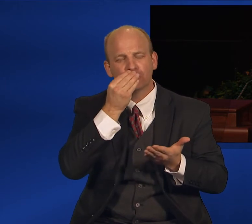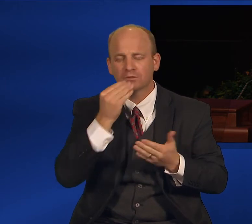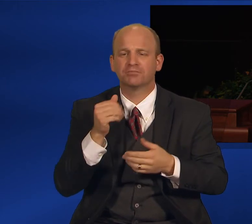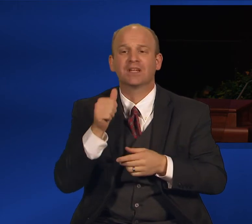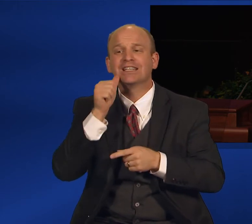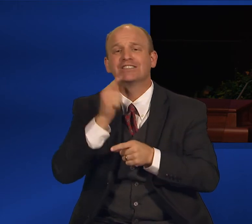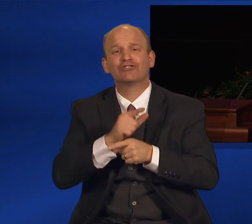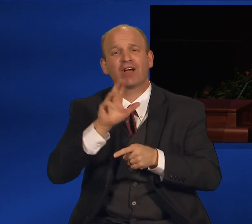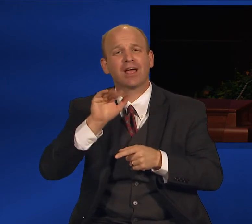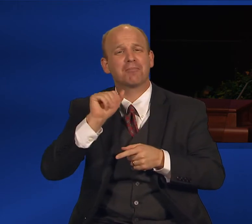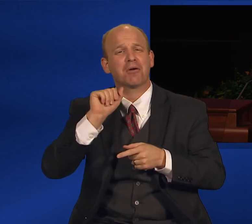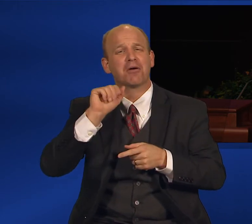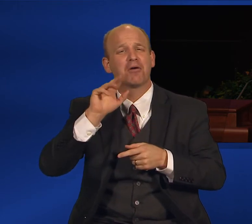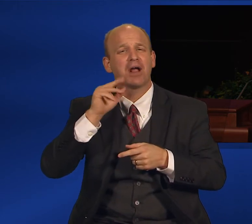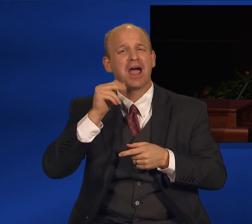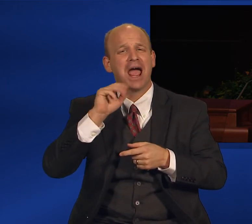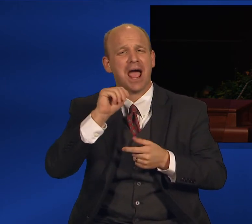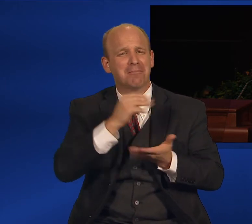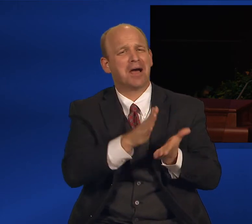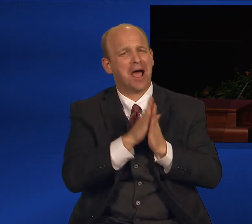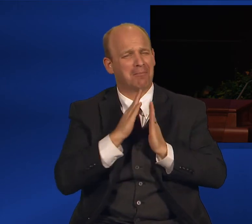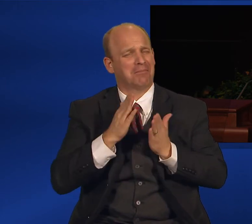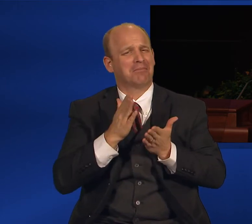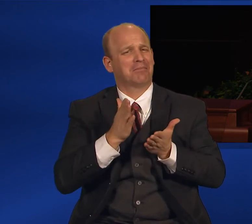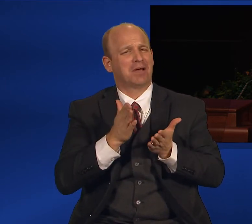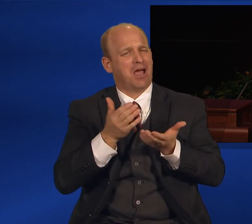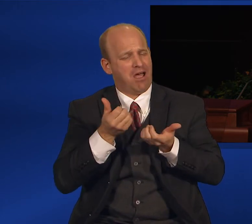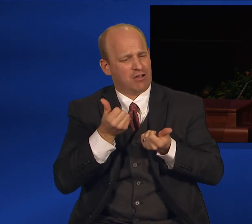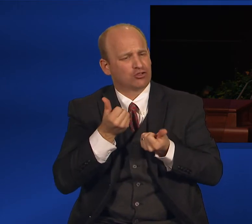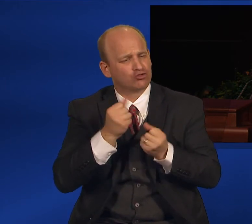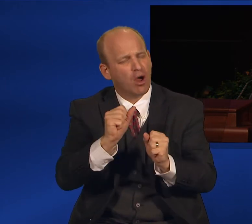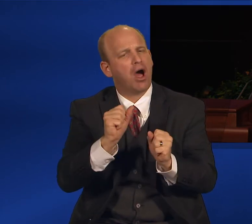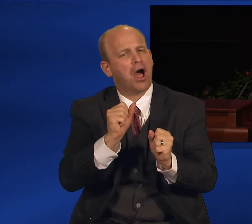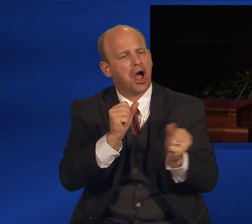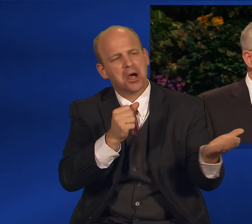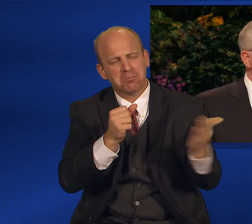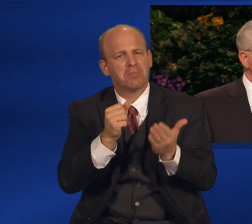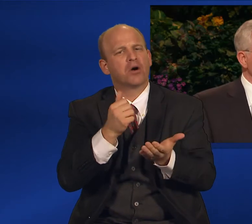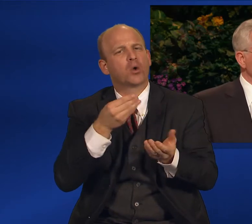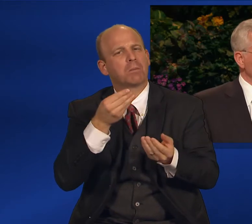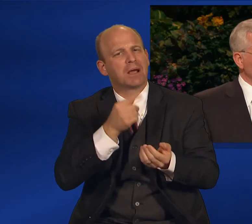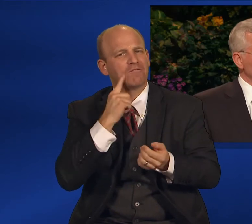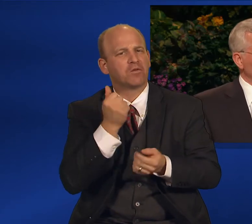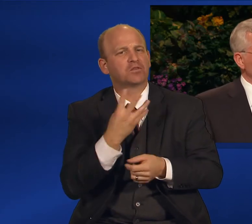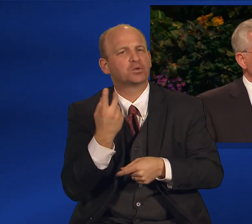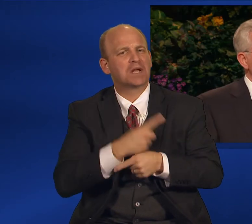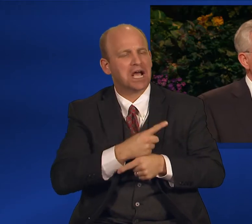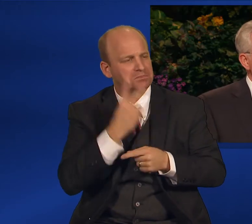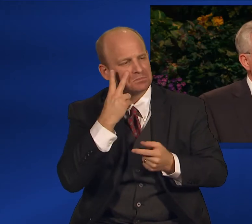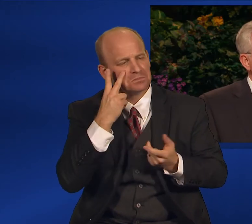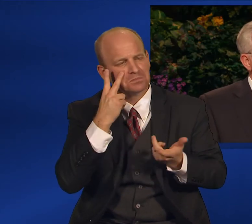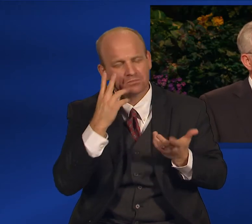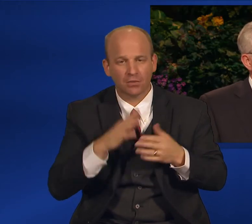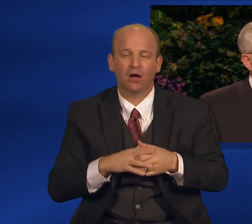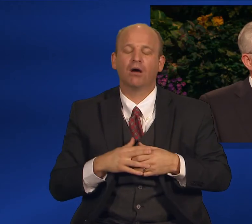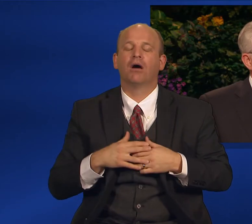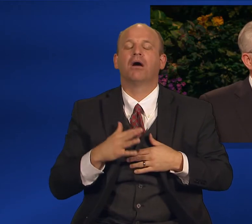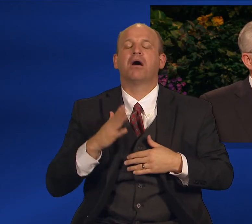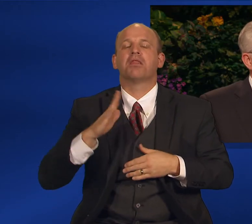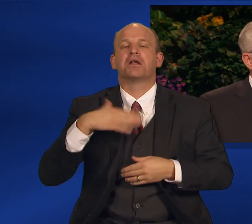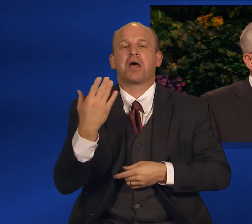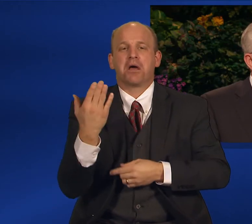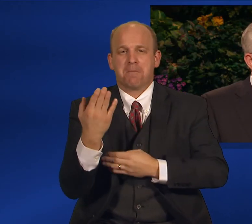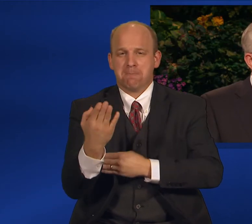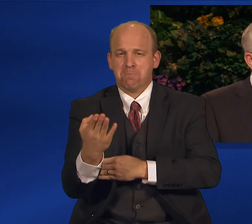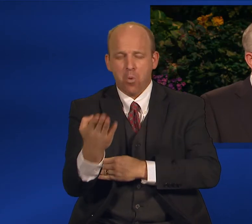that this girl had had a really hard time and needed help. The next morning when Sarah came, I finally